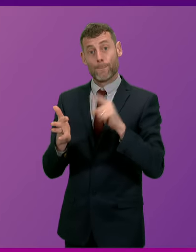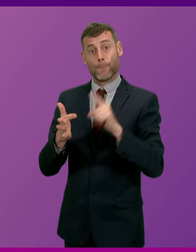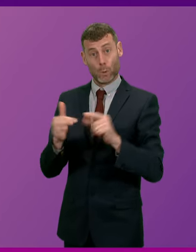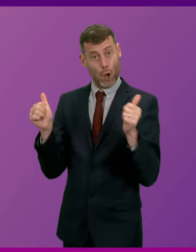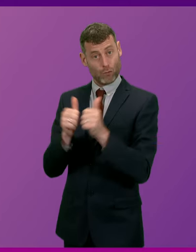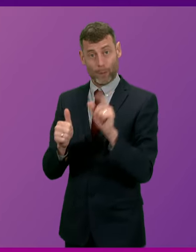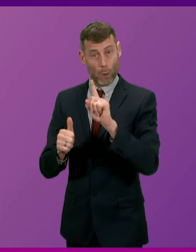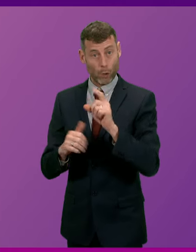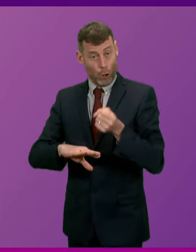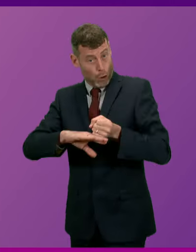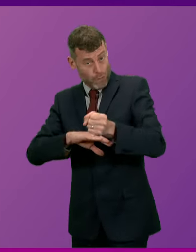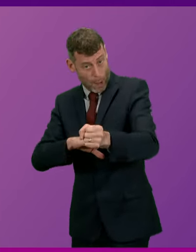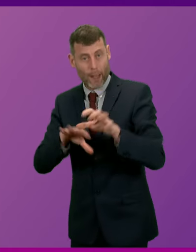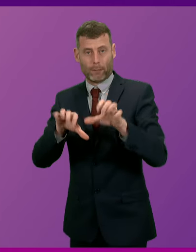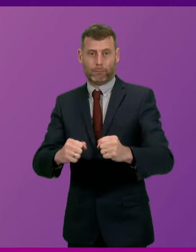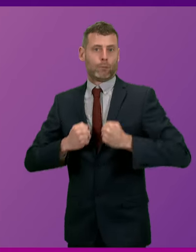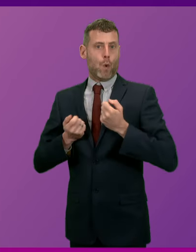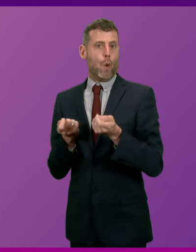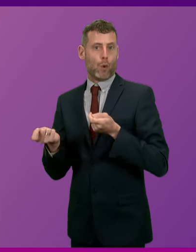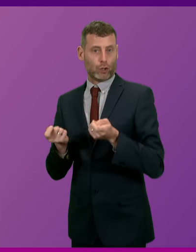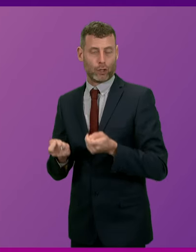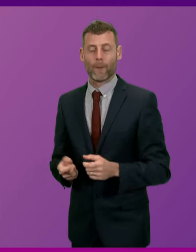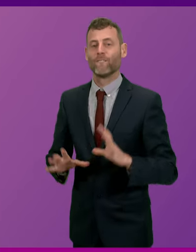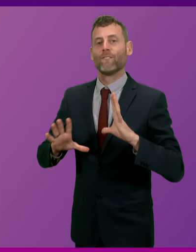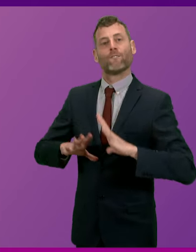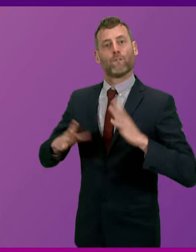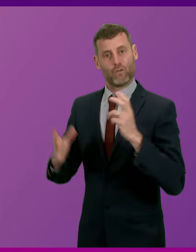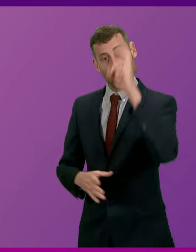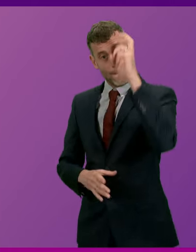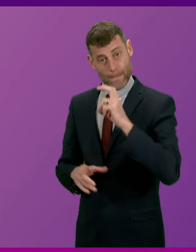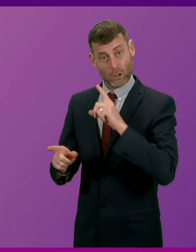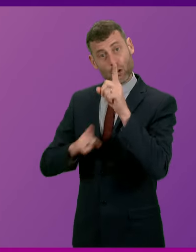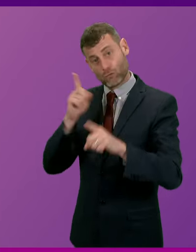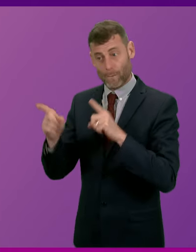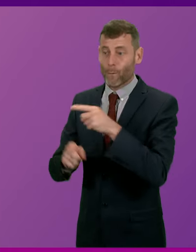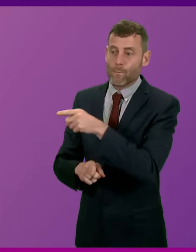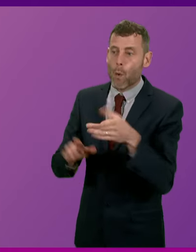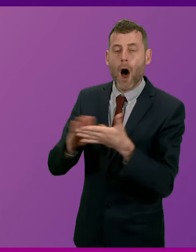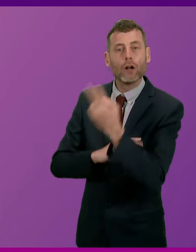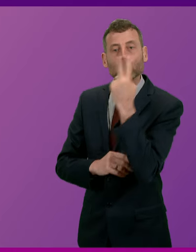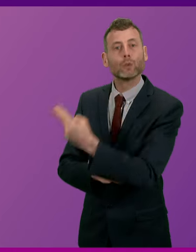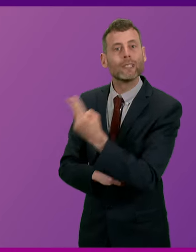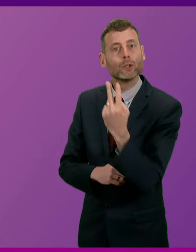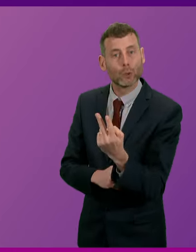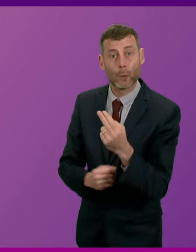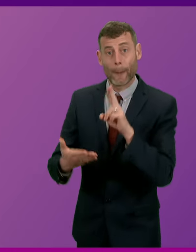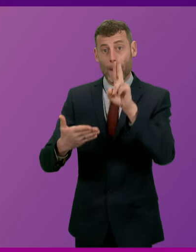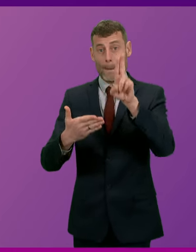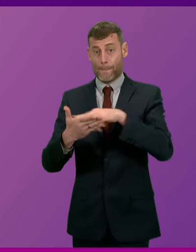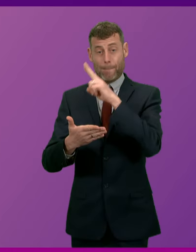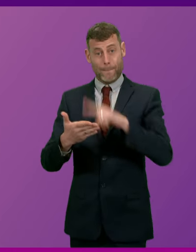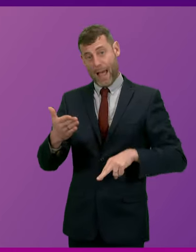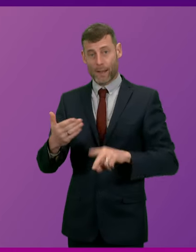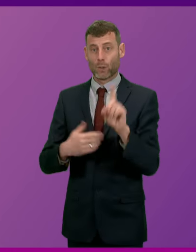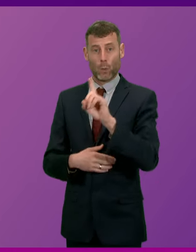public ownership, one that has seen free bus travel for those that are under 22, the banning of the most problematic